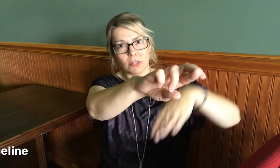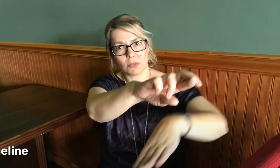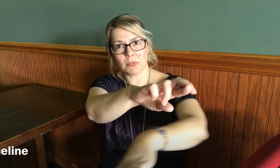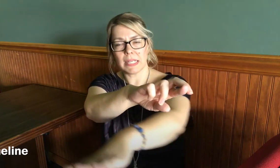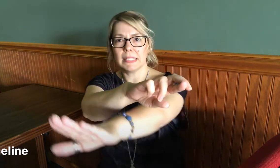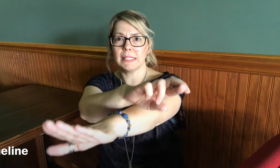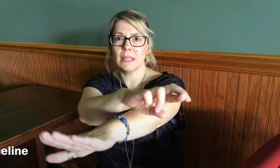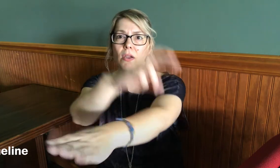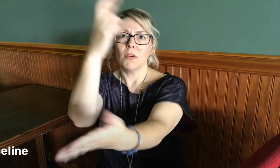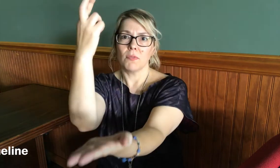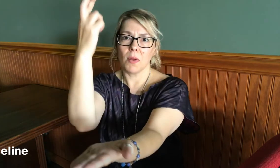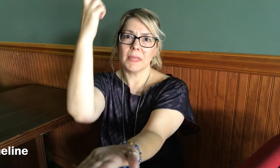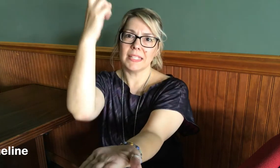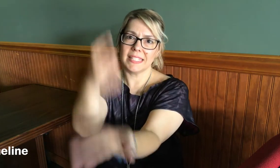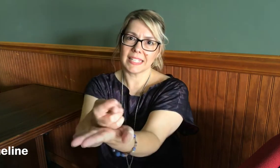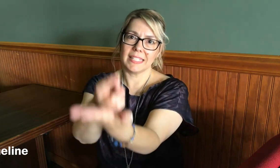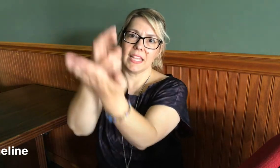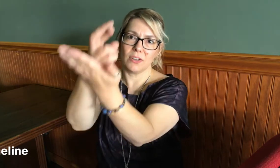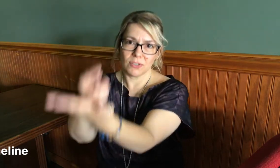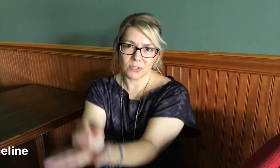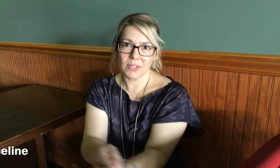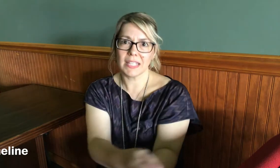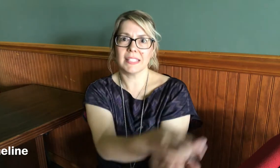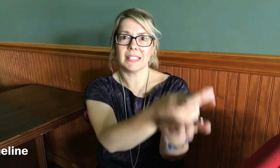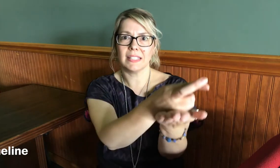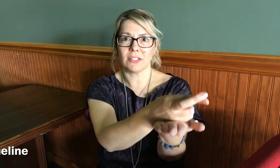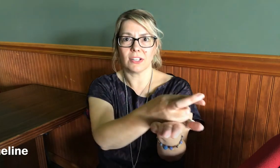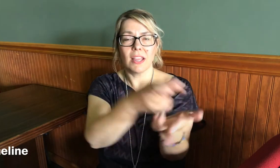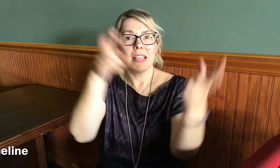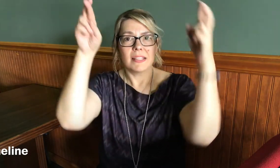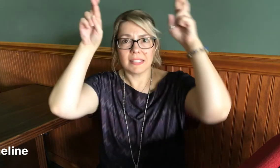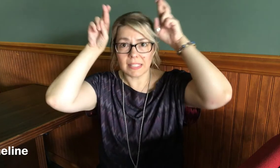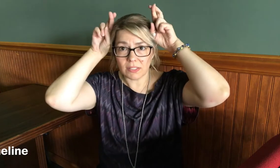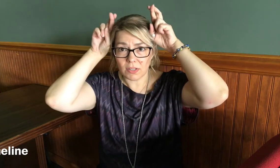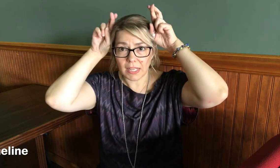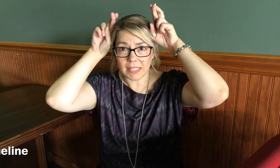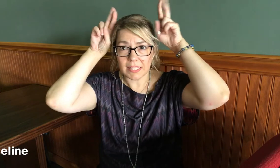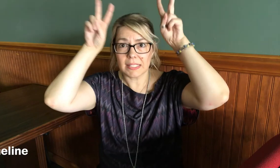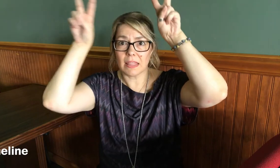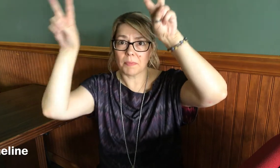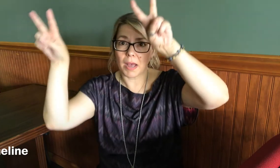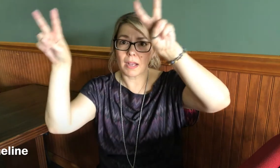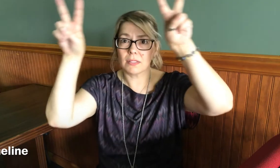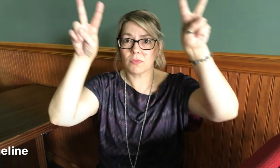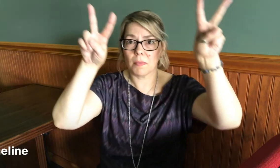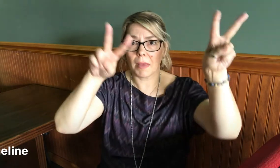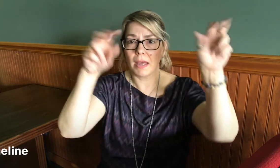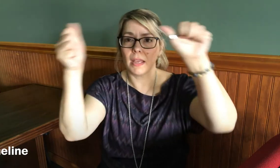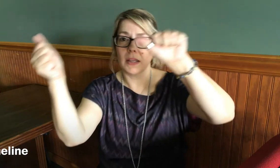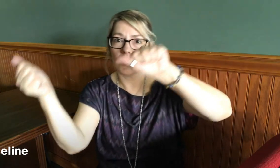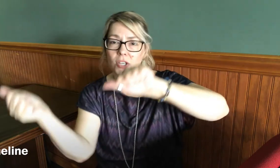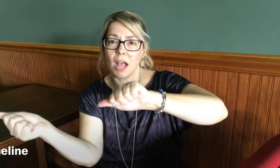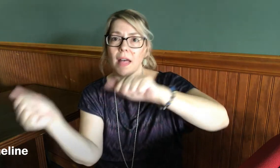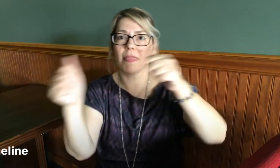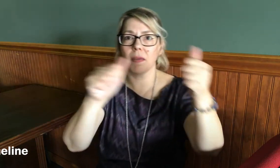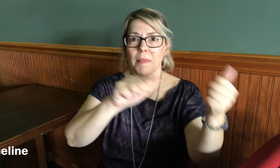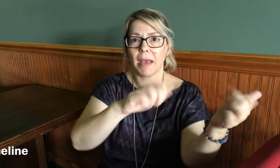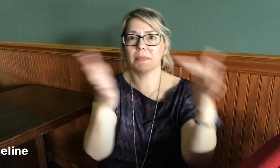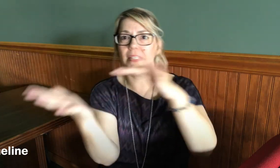Greece Roman dictator Julius Caesar Caesar Augustus and the Pax Romana John the Baptist